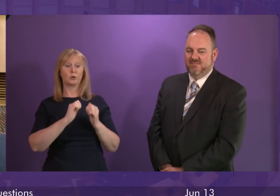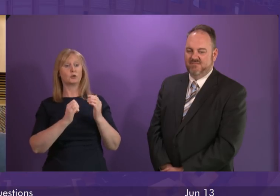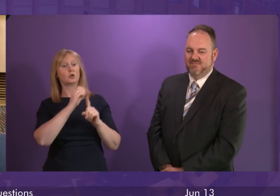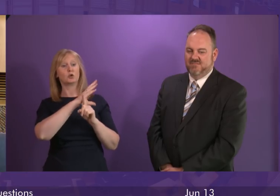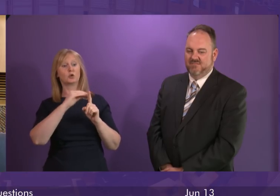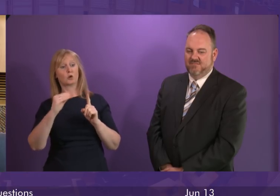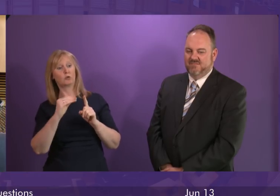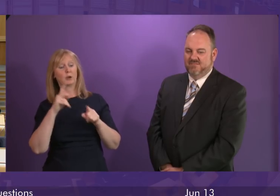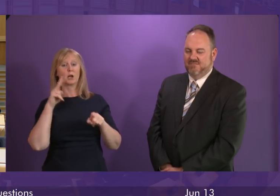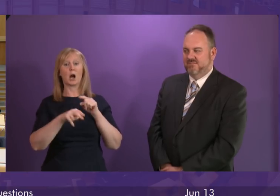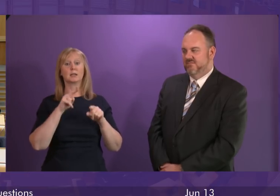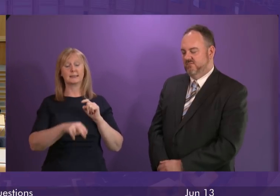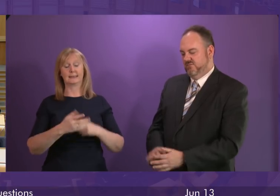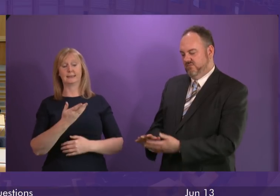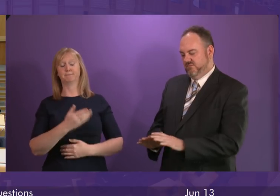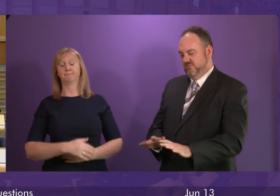austerity on Scotland.